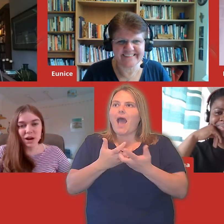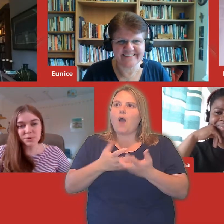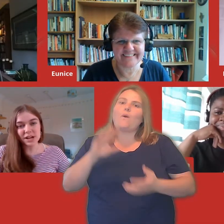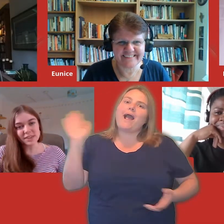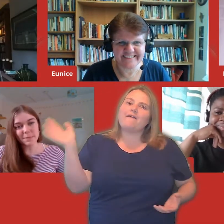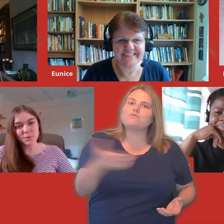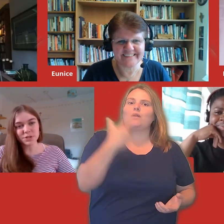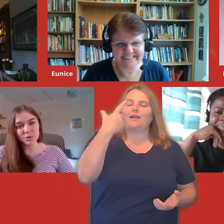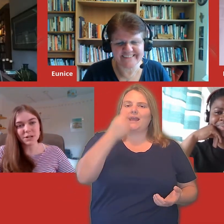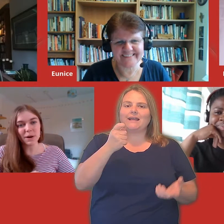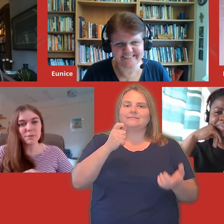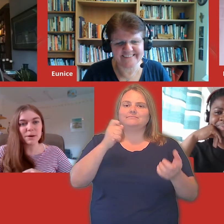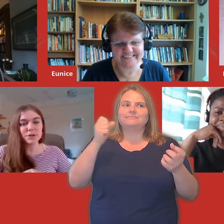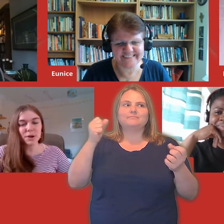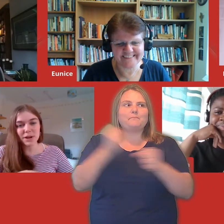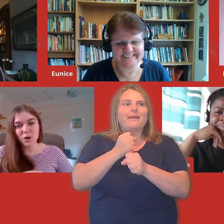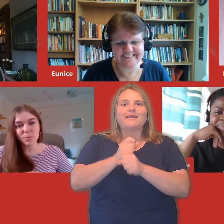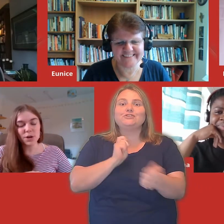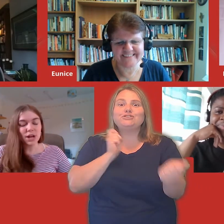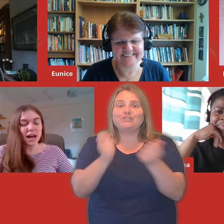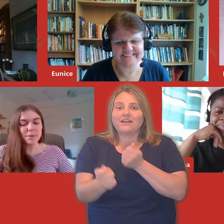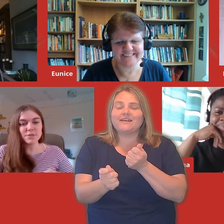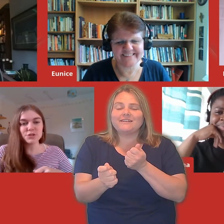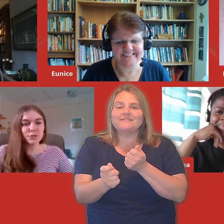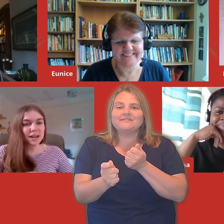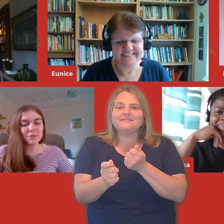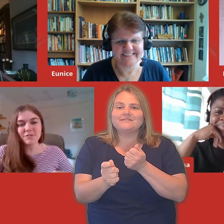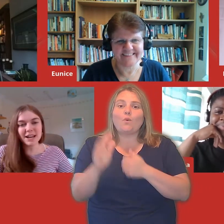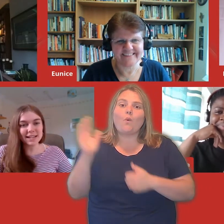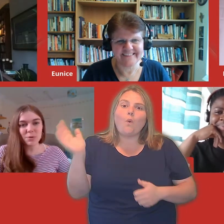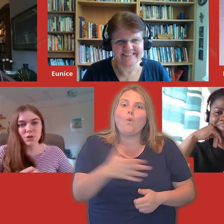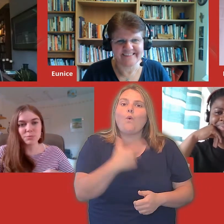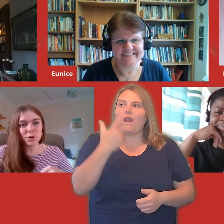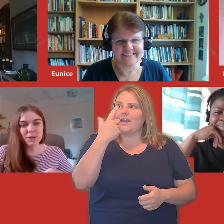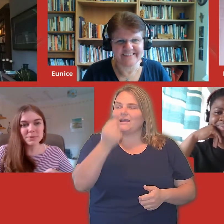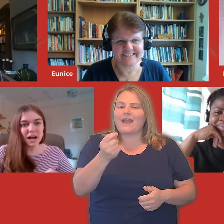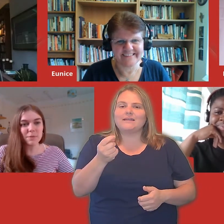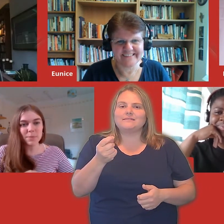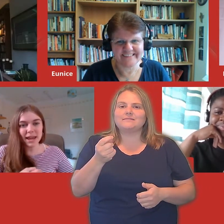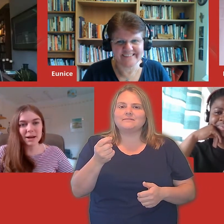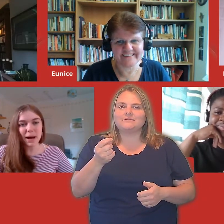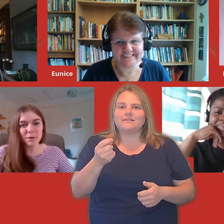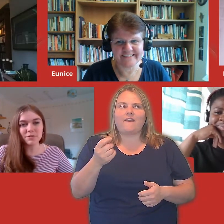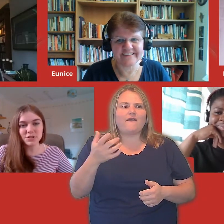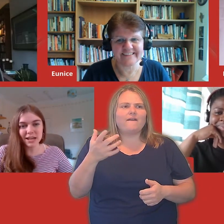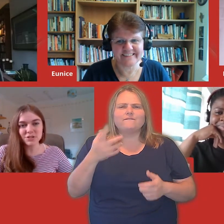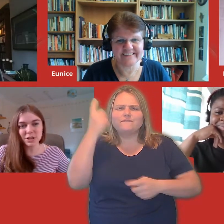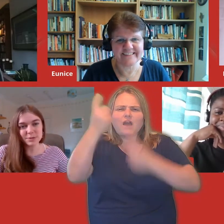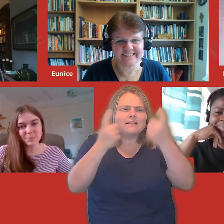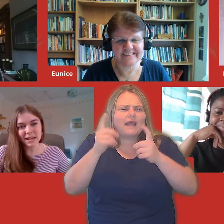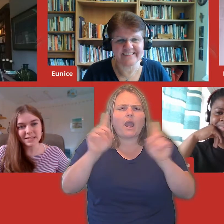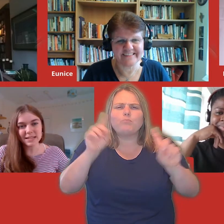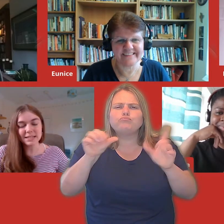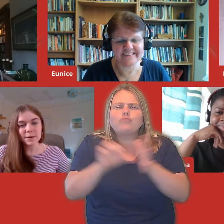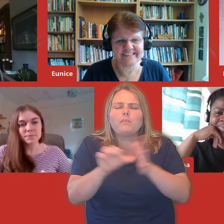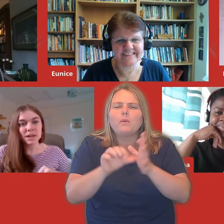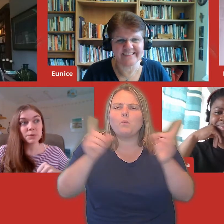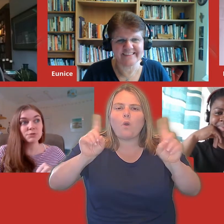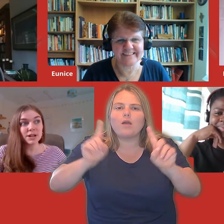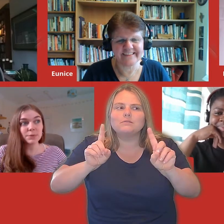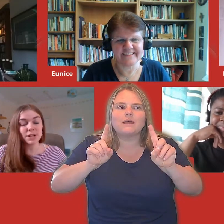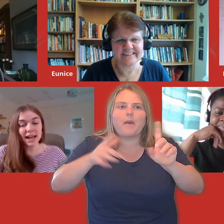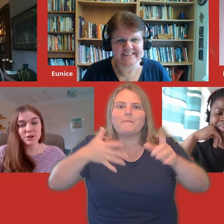can do that work that Emma was talking about, about going up the stream and finding out what the problems are and being a power for change in those spaces.